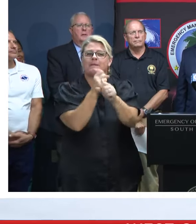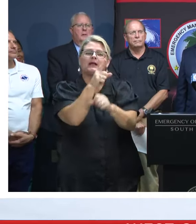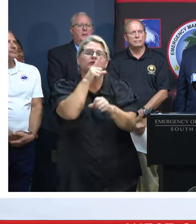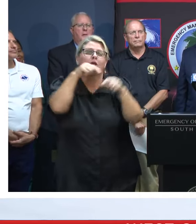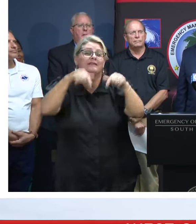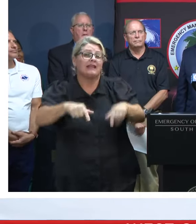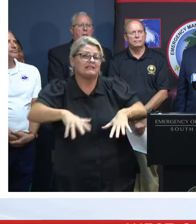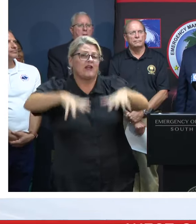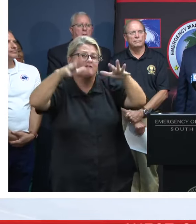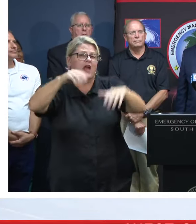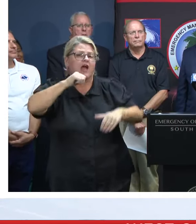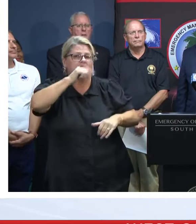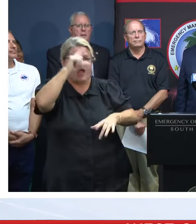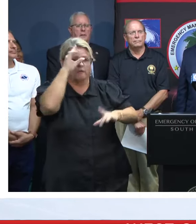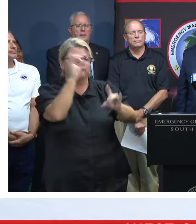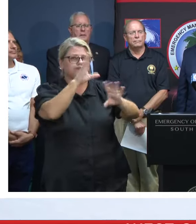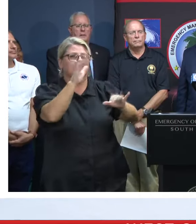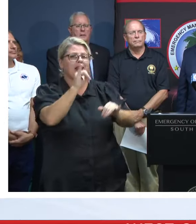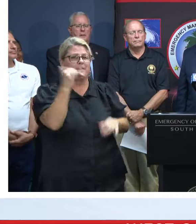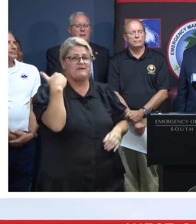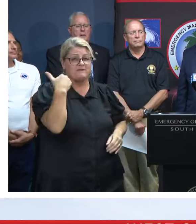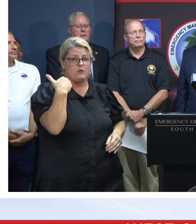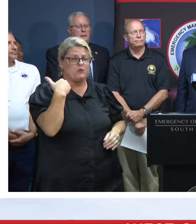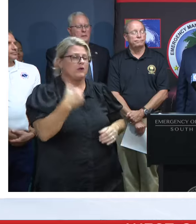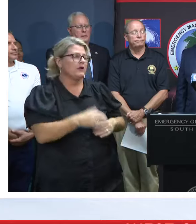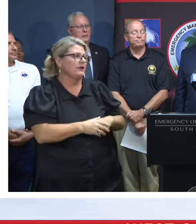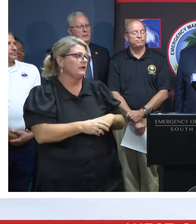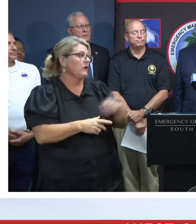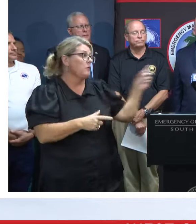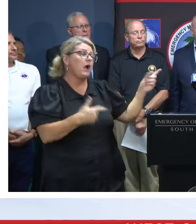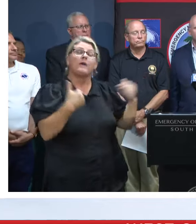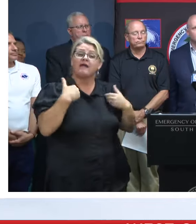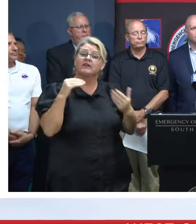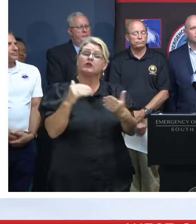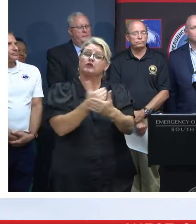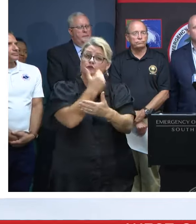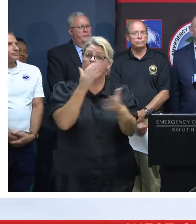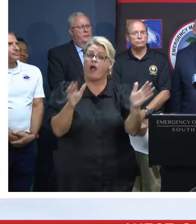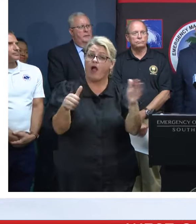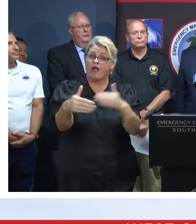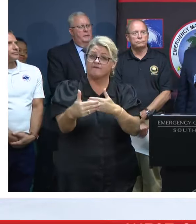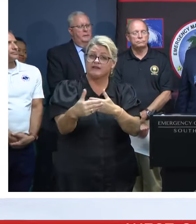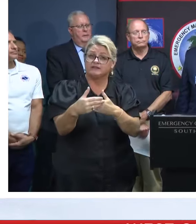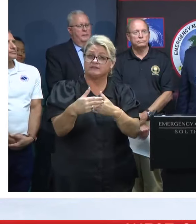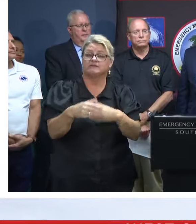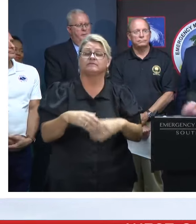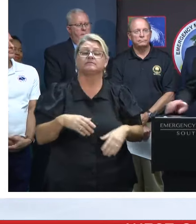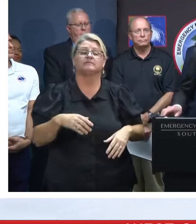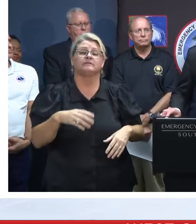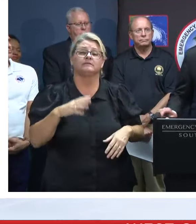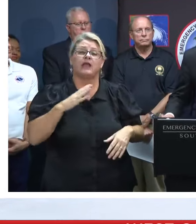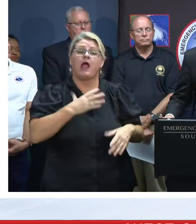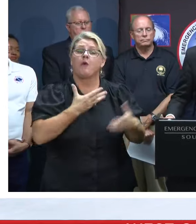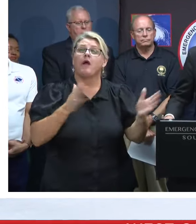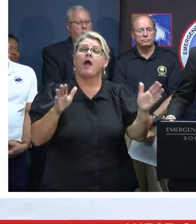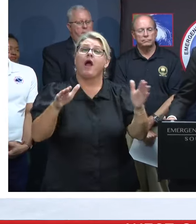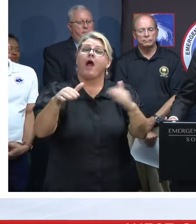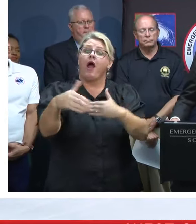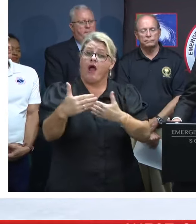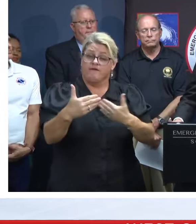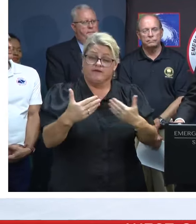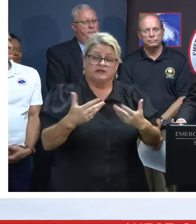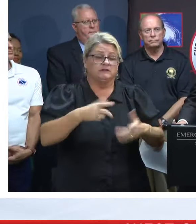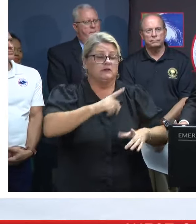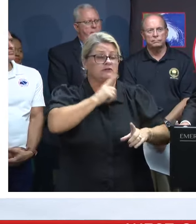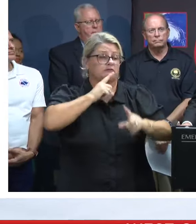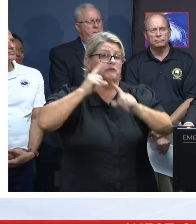severe as it was then? Well, we have a new office. It's the Office of Resilience. It was in direct response